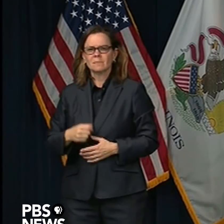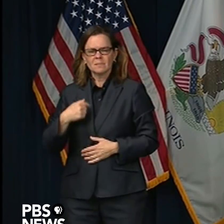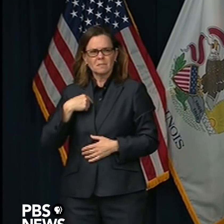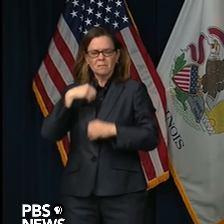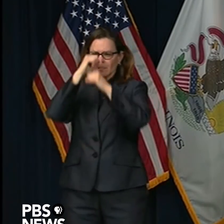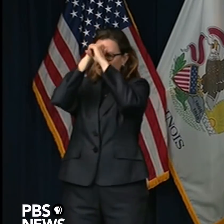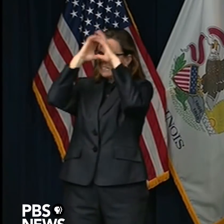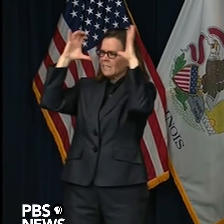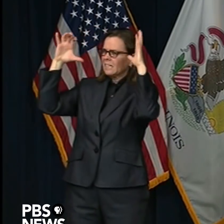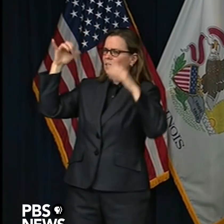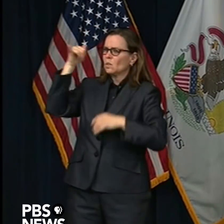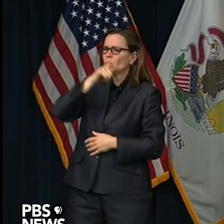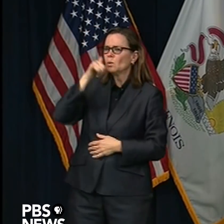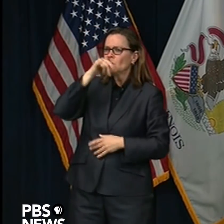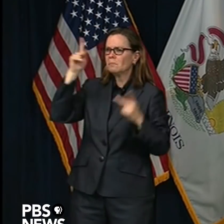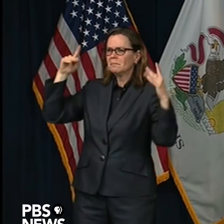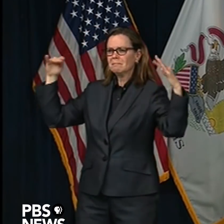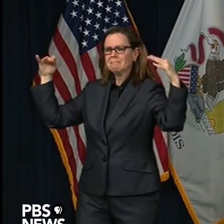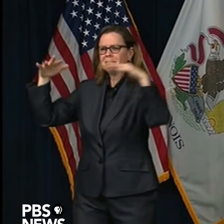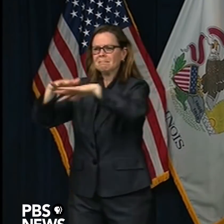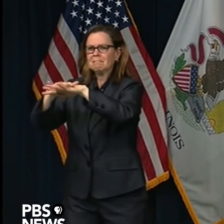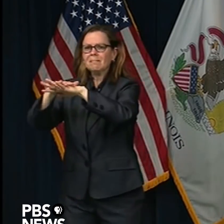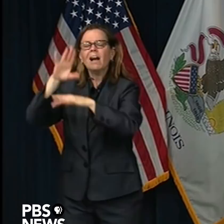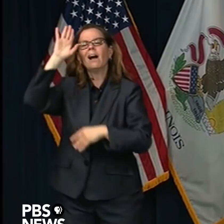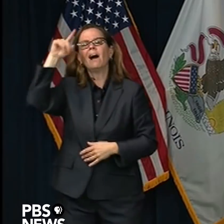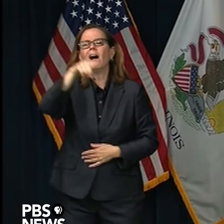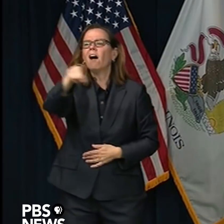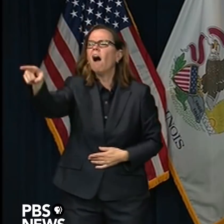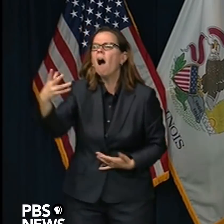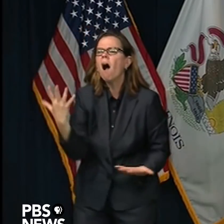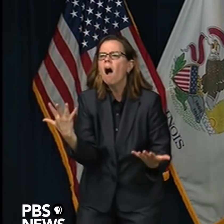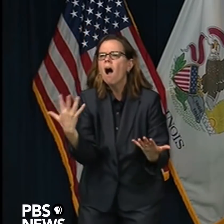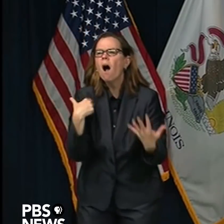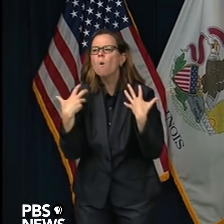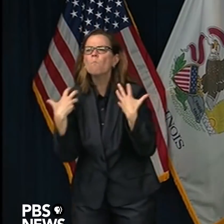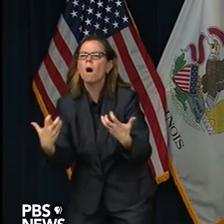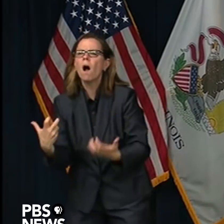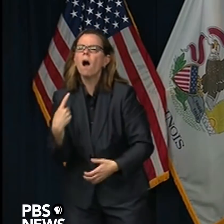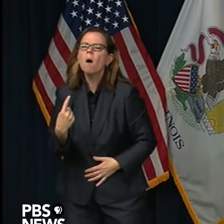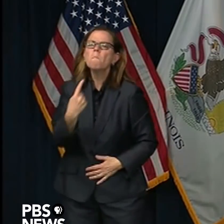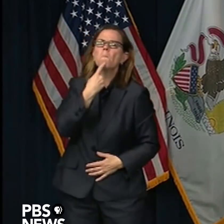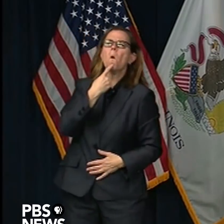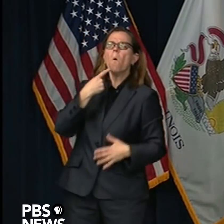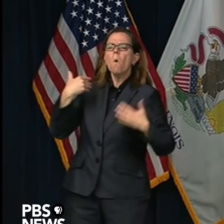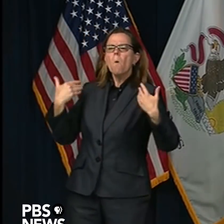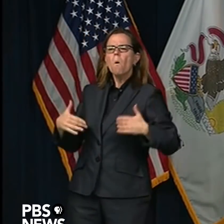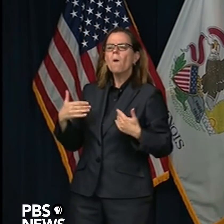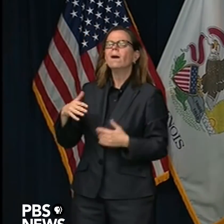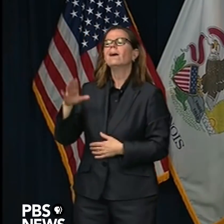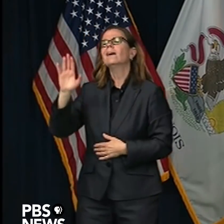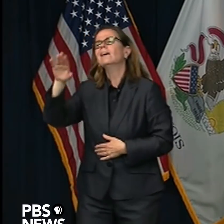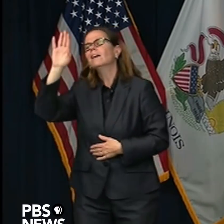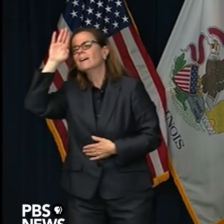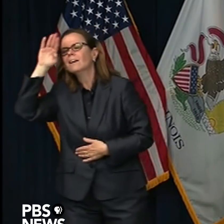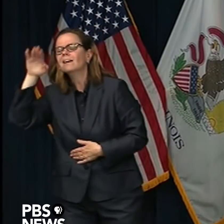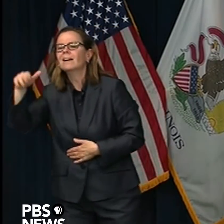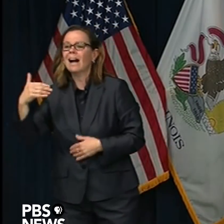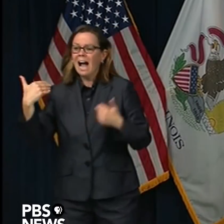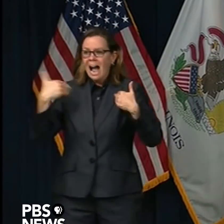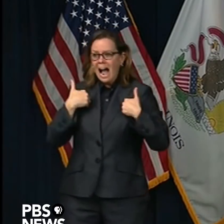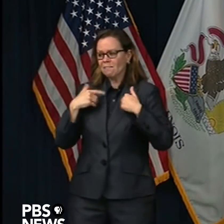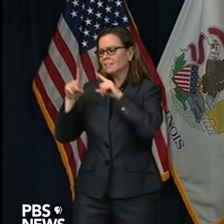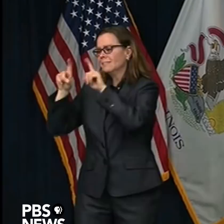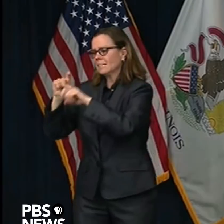that's just a fact. Even with testing and tracing and treating, as is